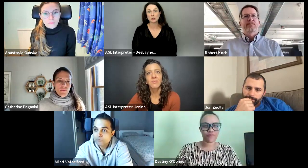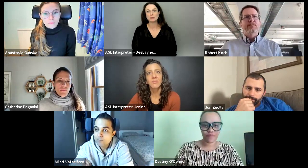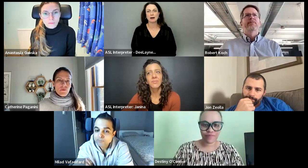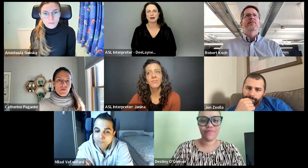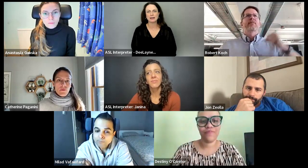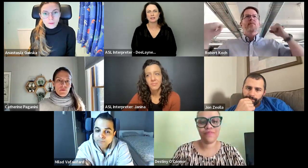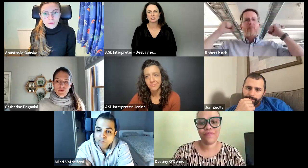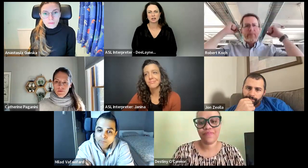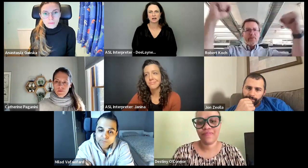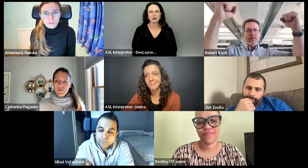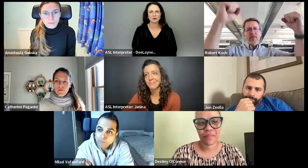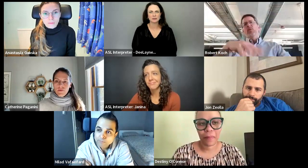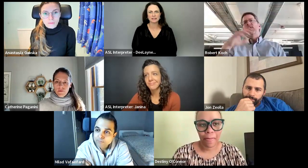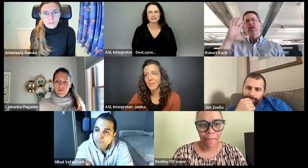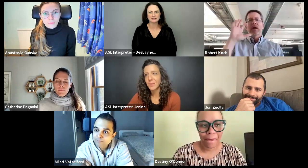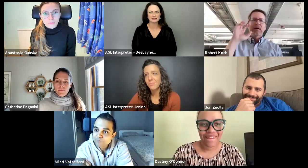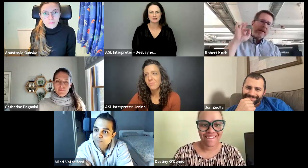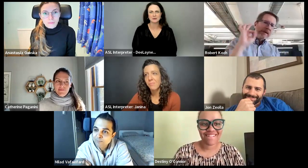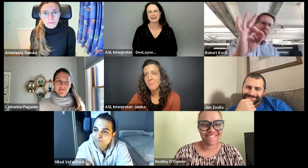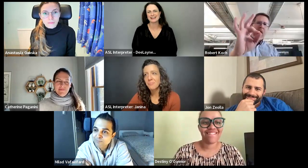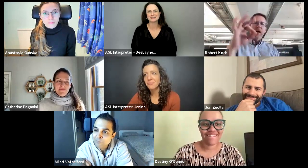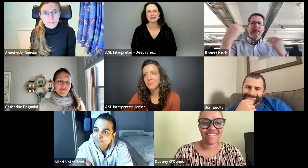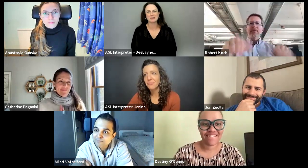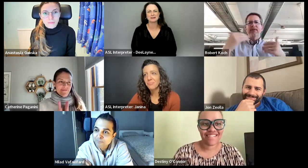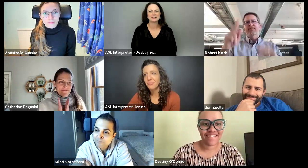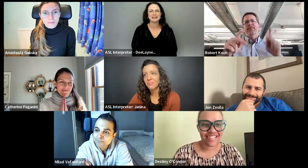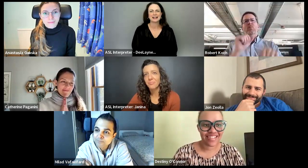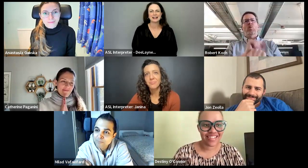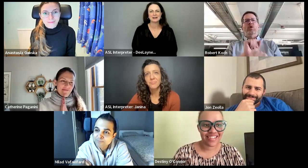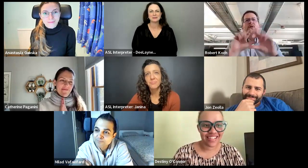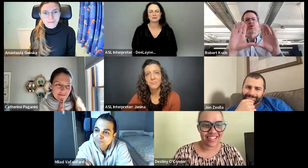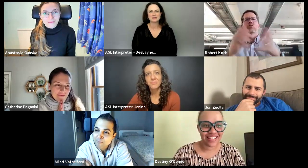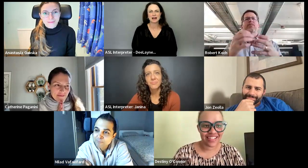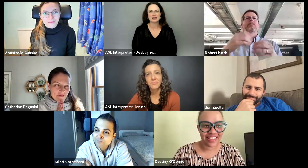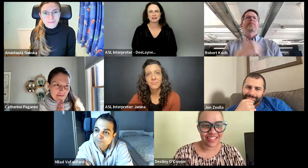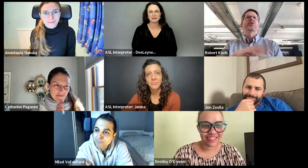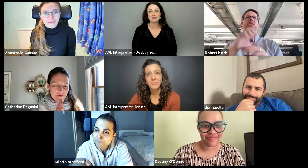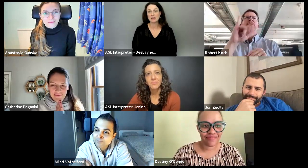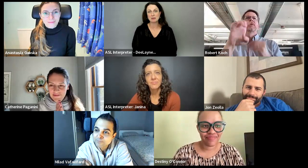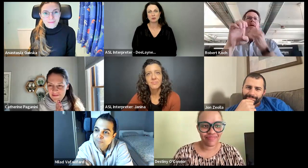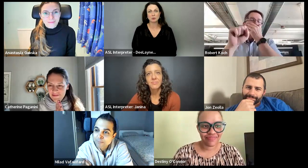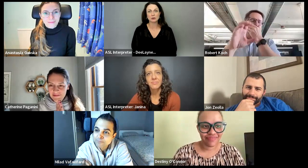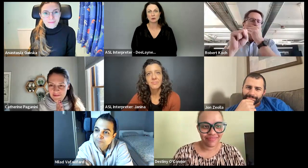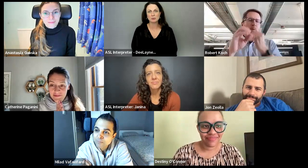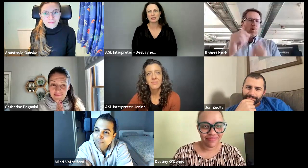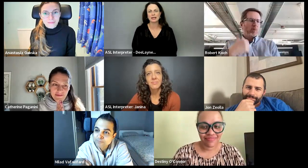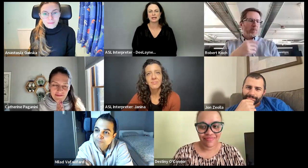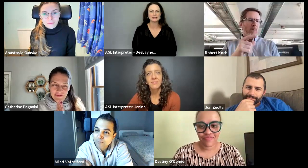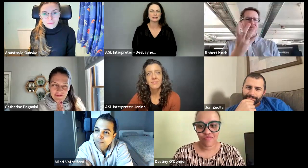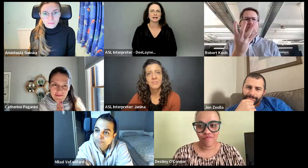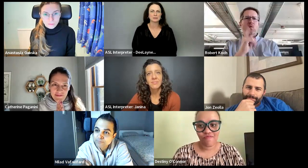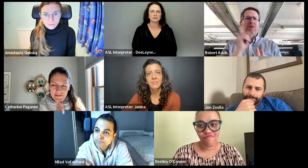The CubeCon in Chicago. Yes. Okay. So, we've got a lot of, nine people in the working group.